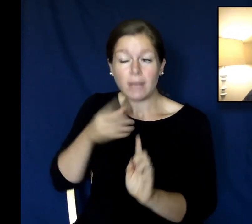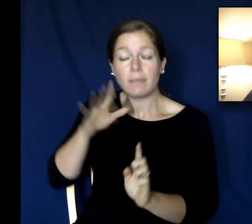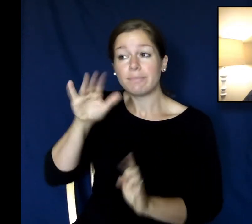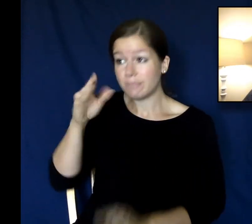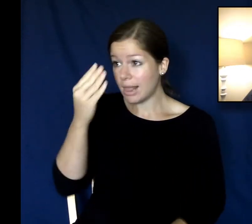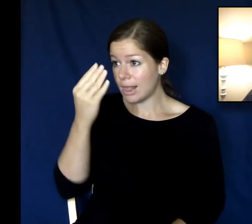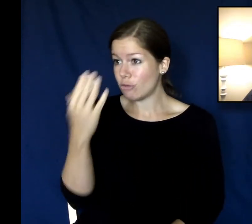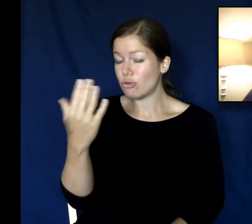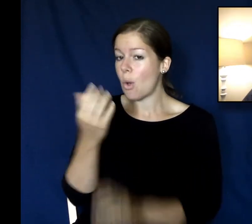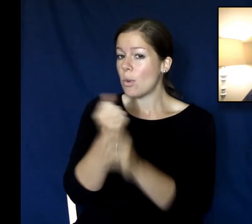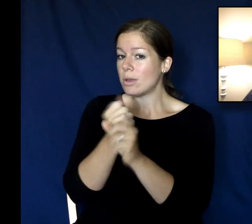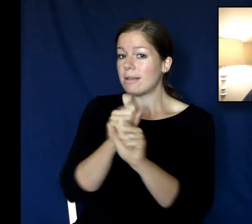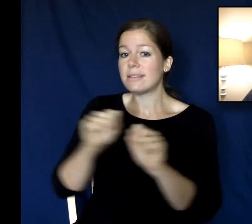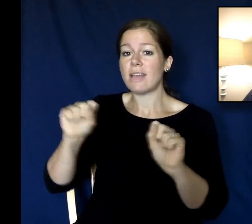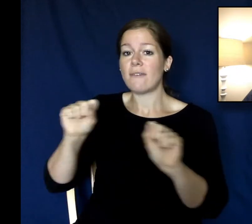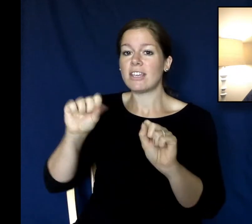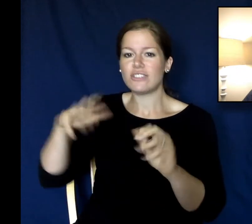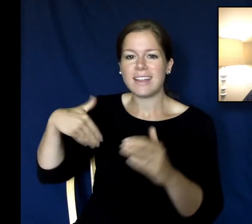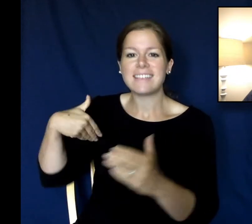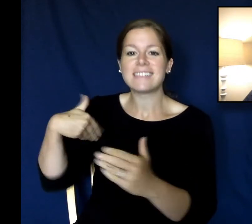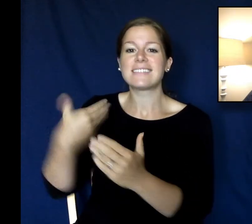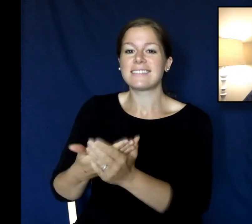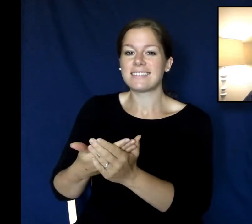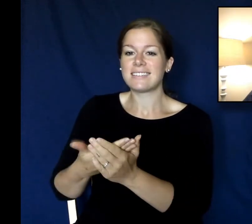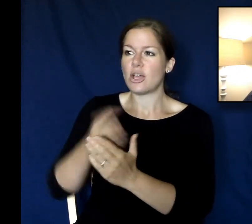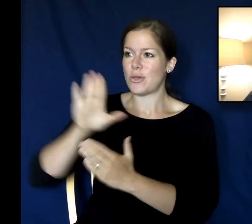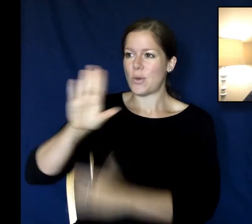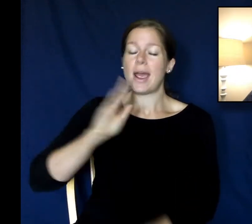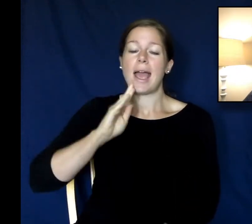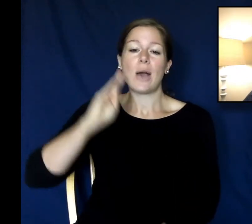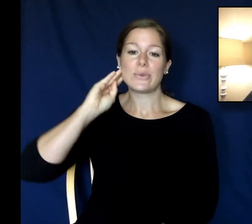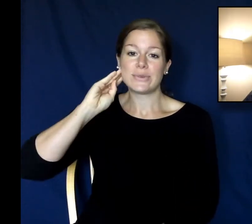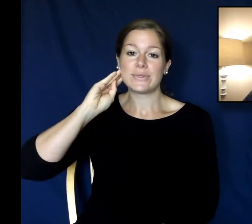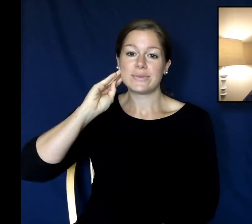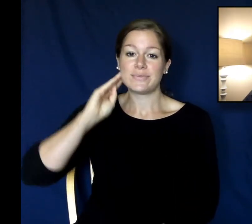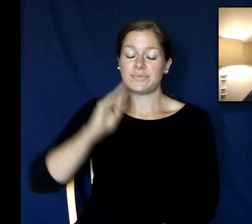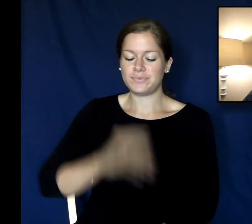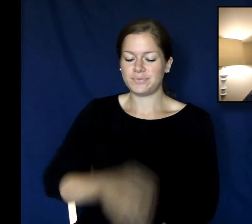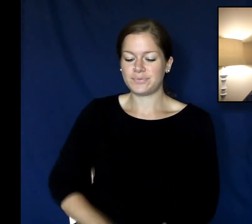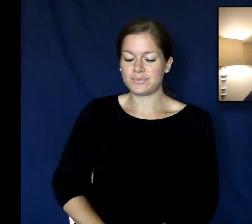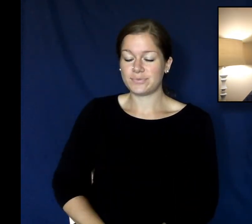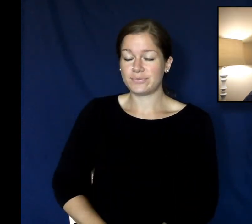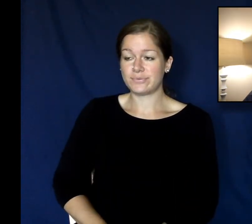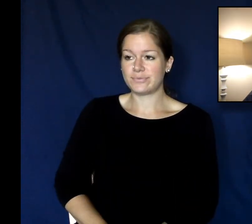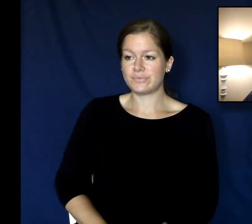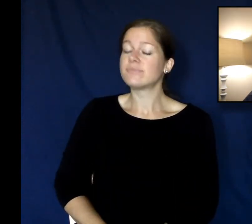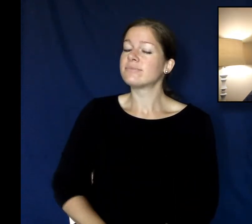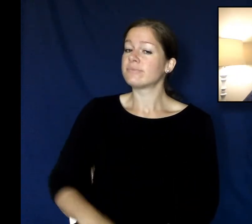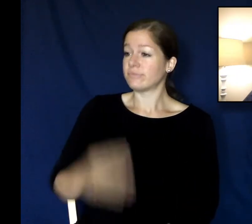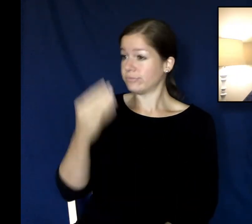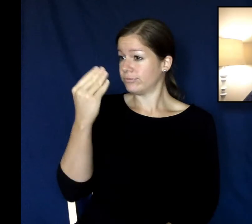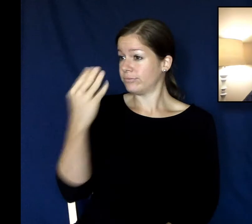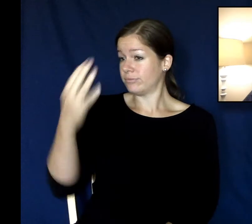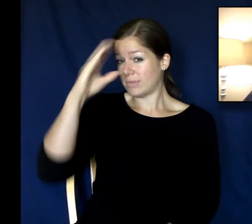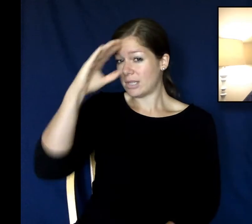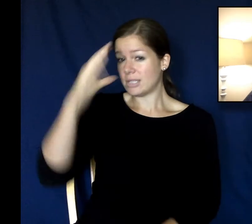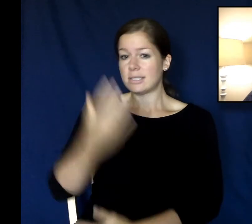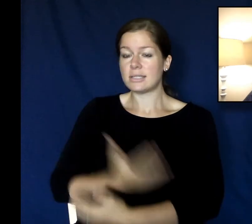your house and here's what Jesus says about himself for the son of man came to seek and